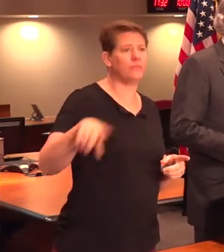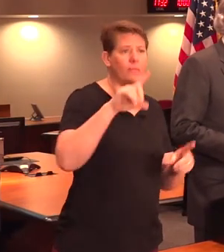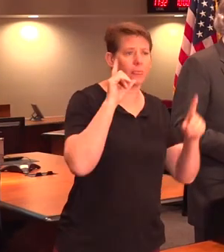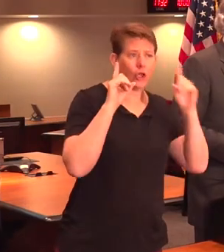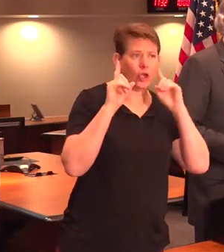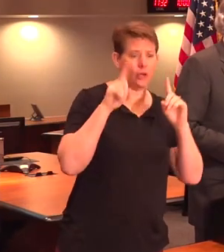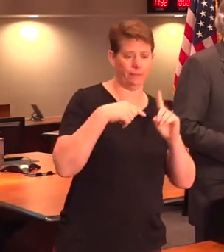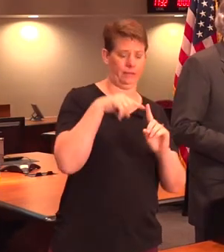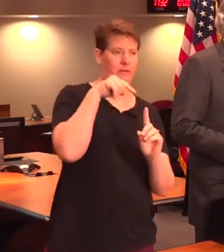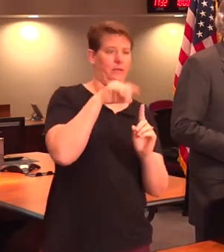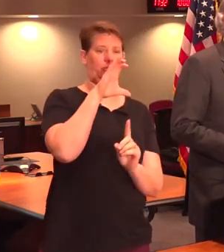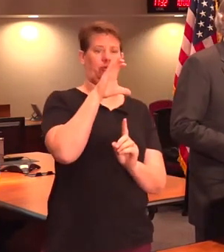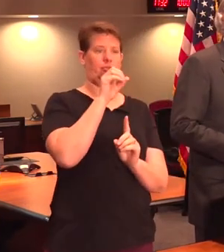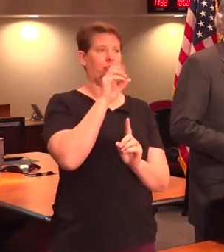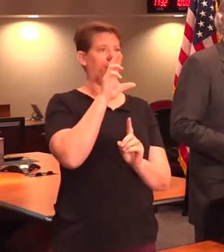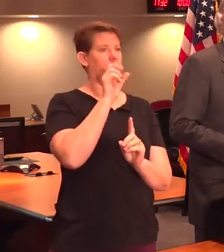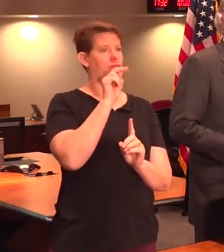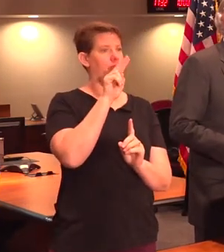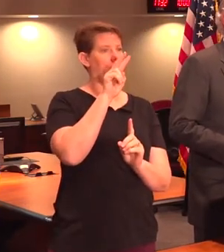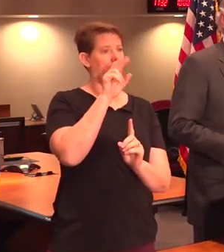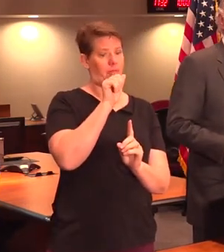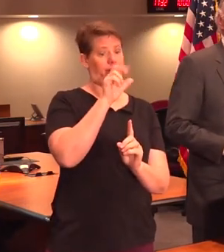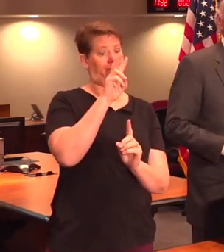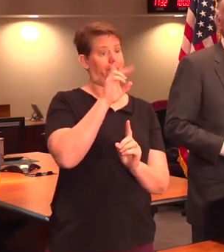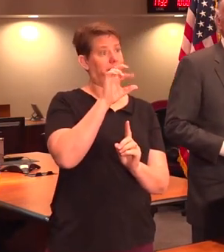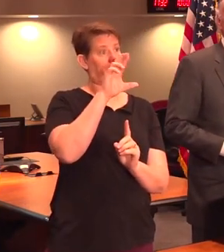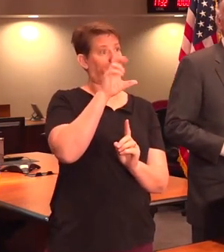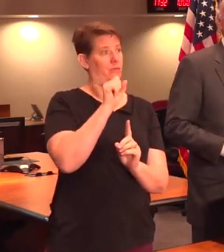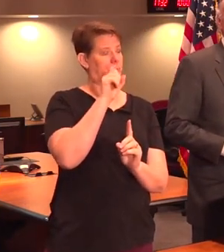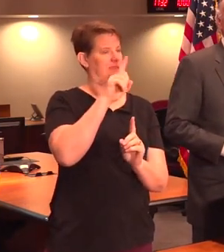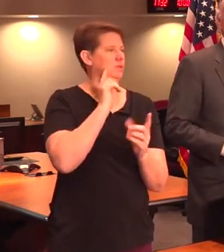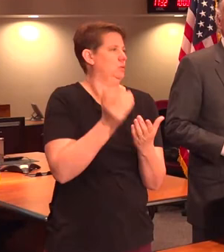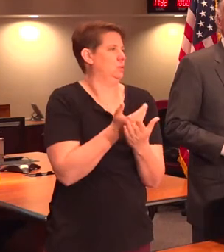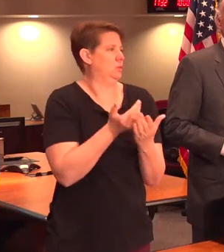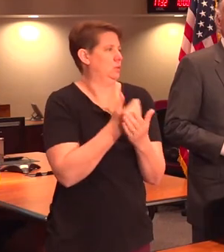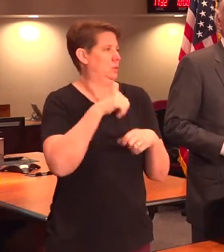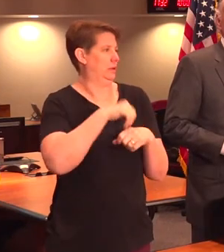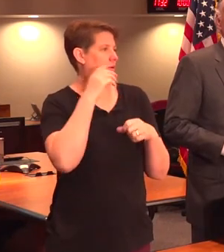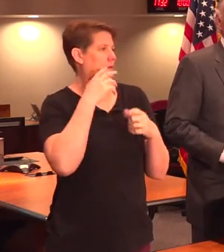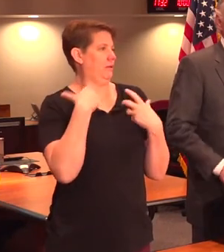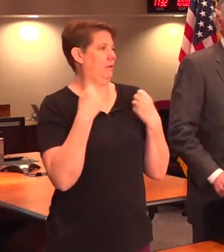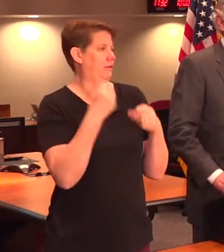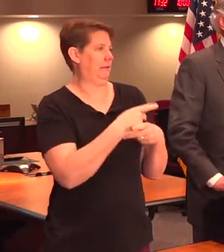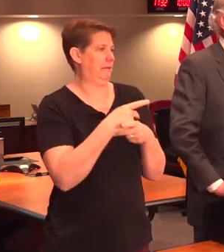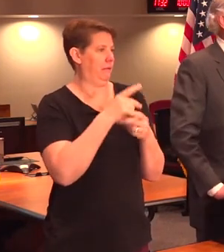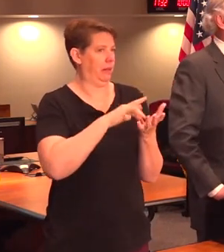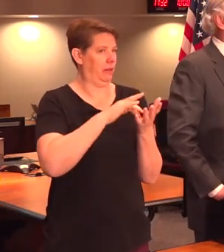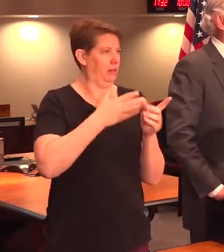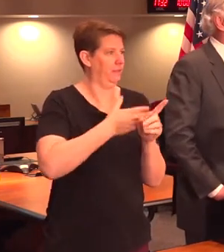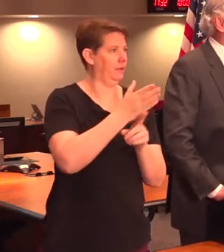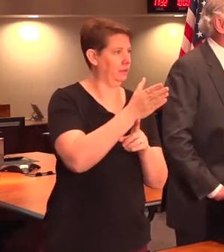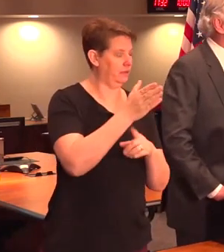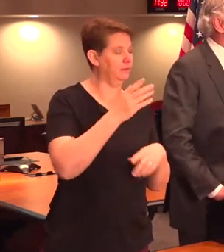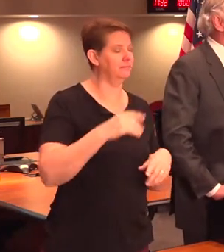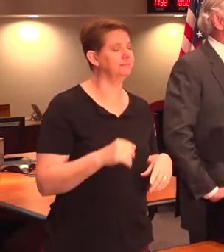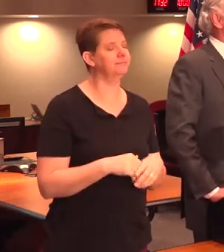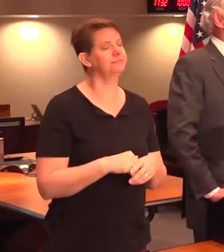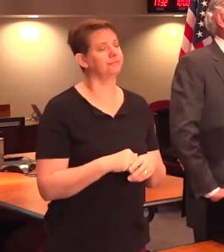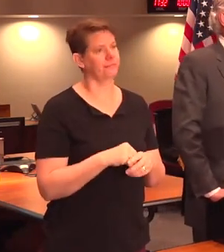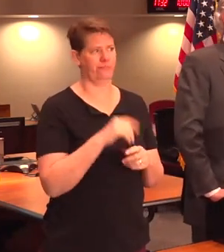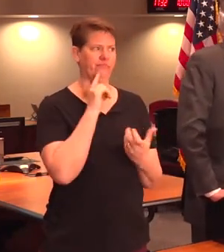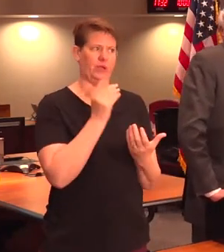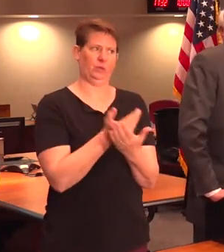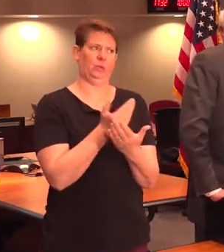the coronavirus, which is something new on the medical scene, which is one reason that it is